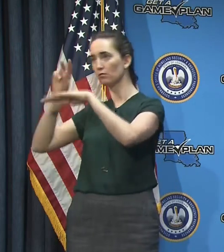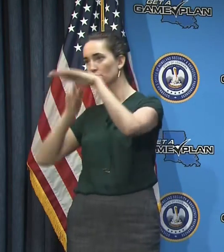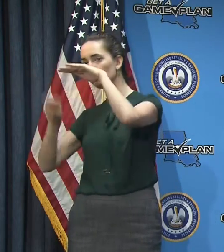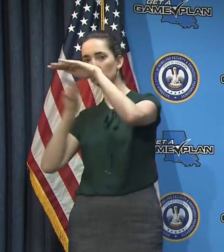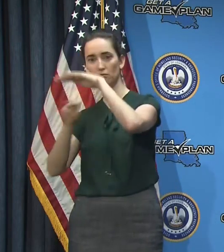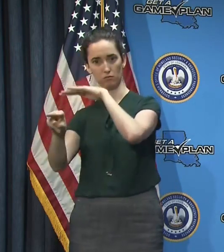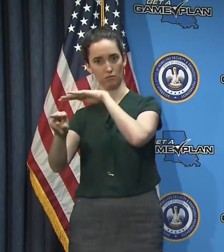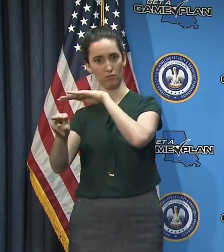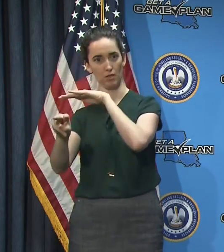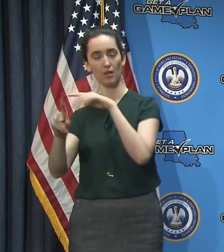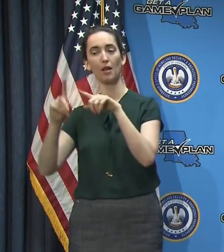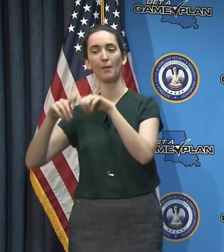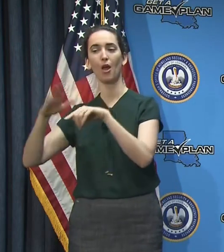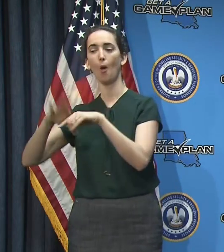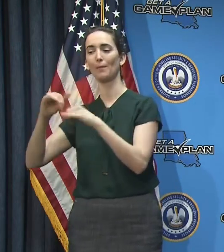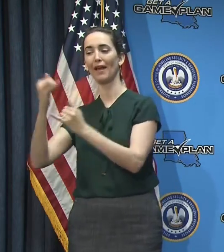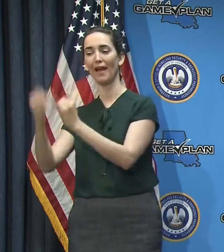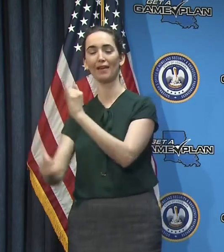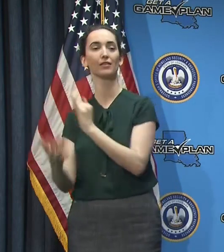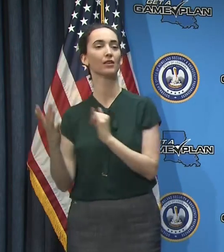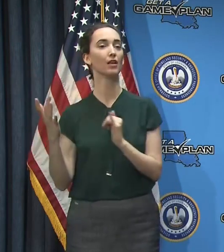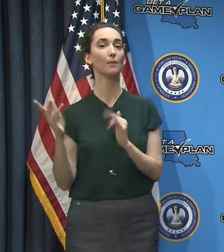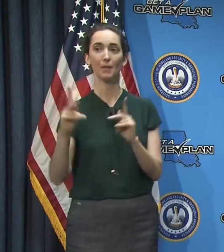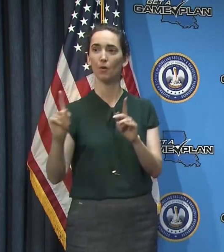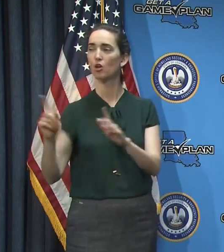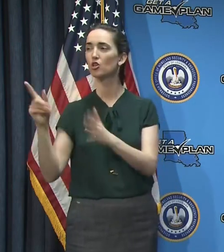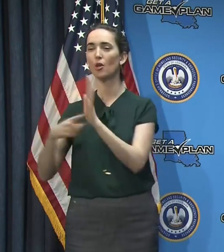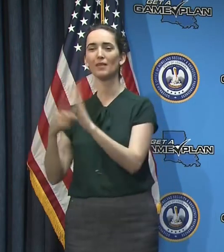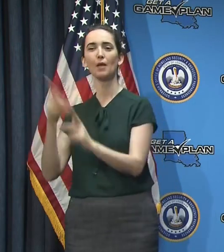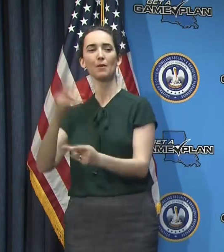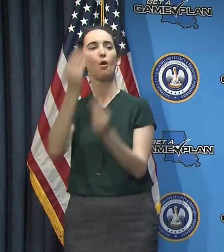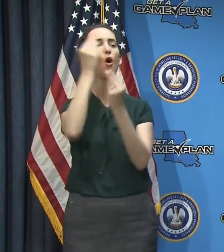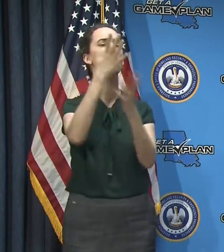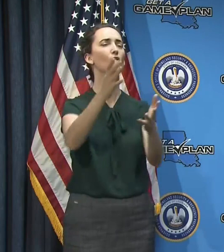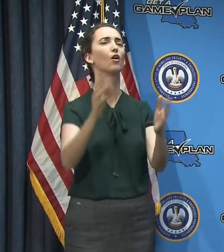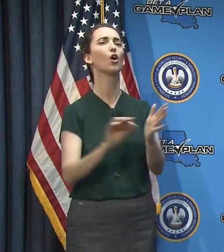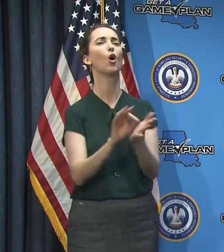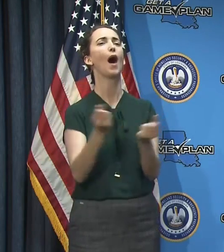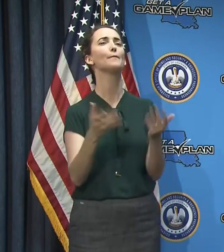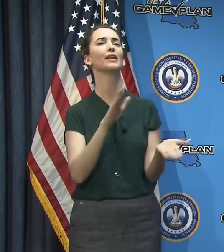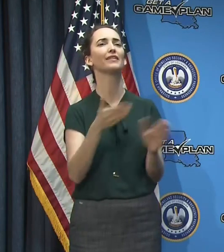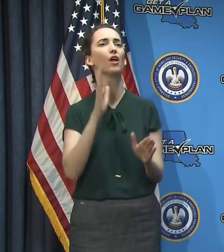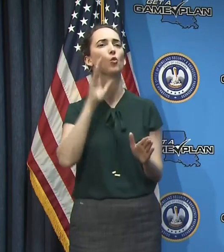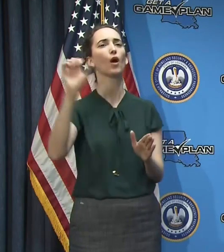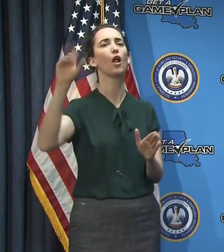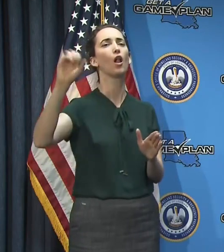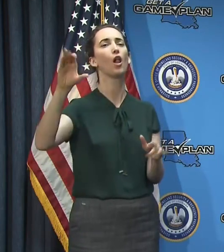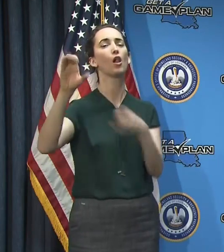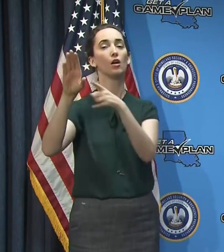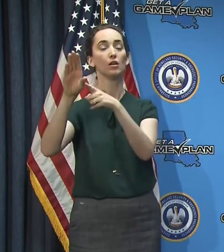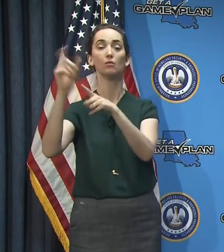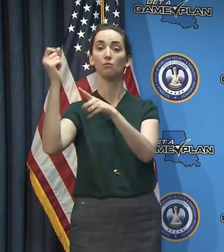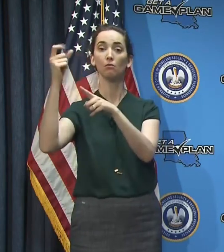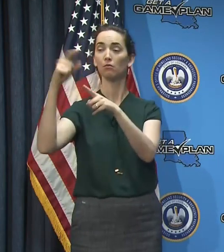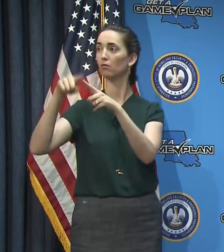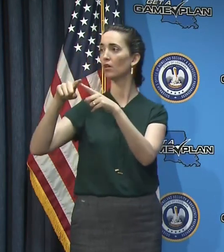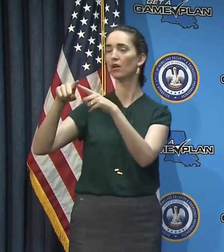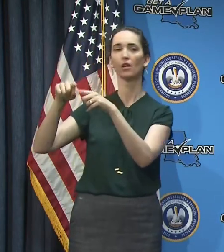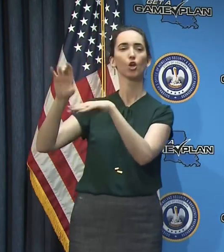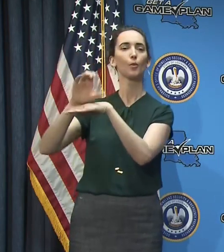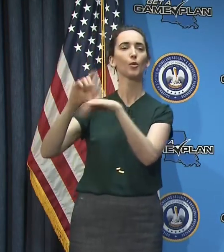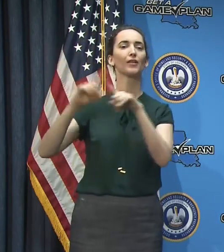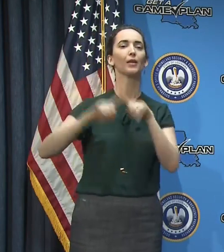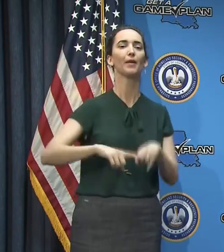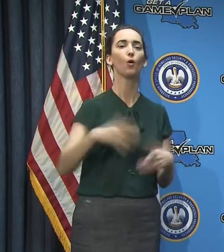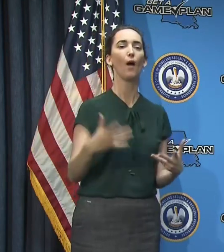sometimes, uh, individuals will throw these models up and they don't tell you what's informing them. But, but those models are informed by an